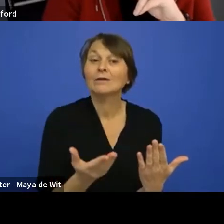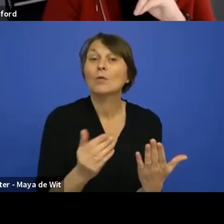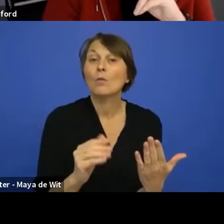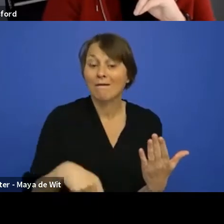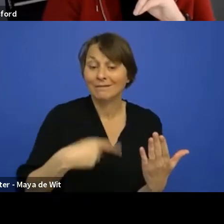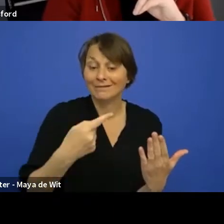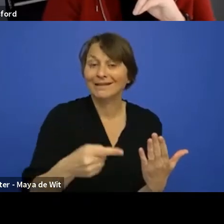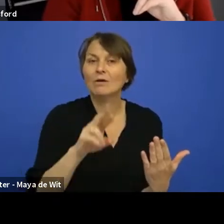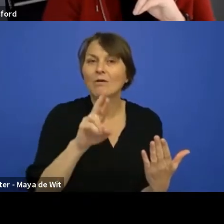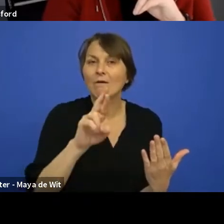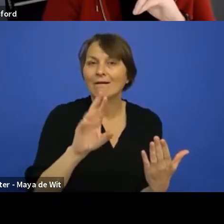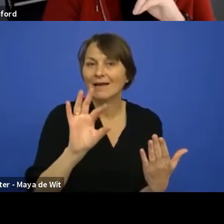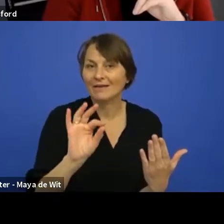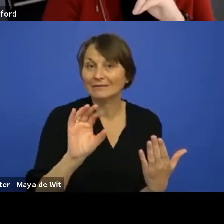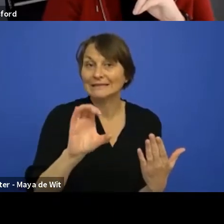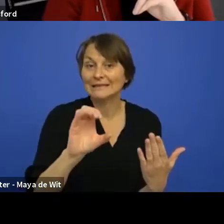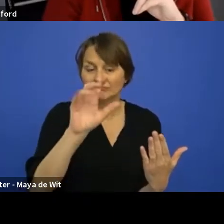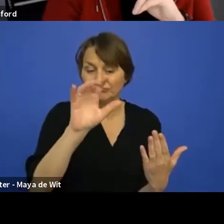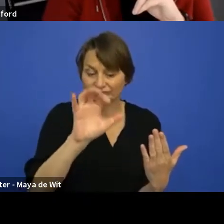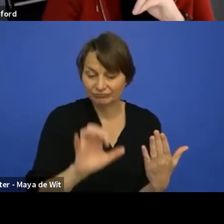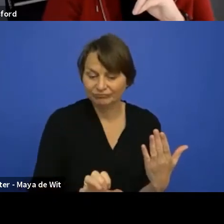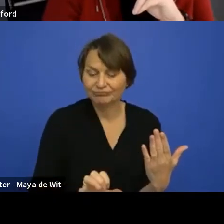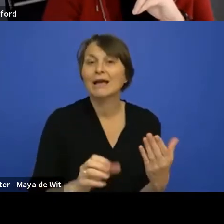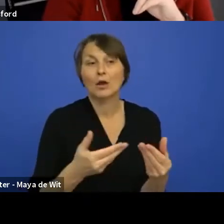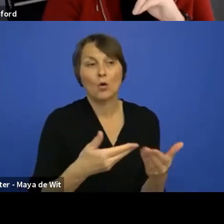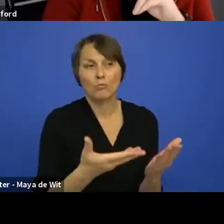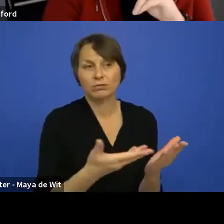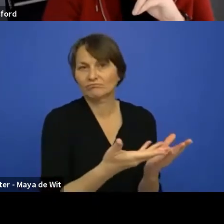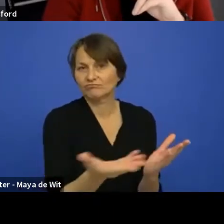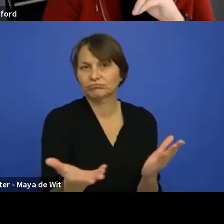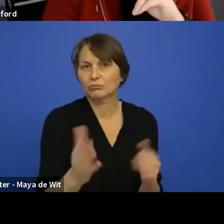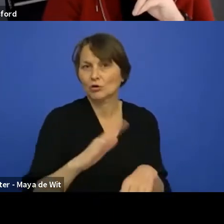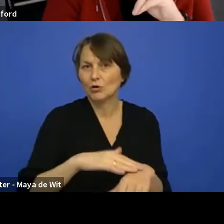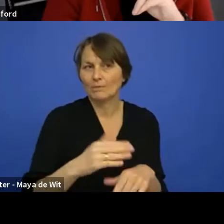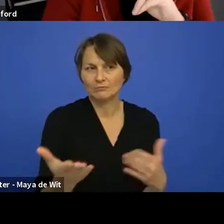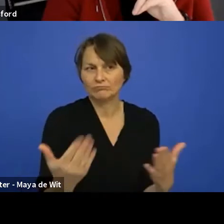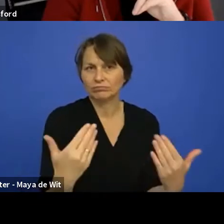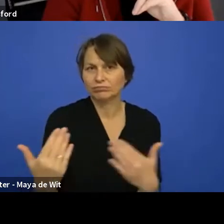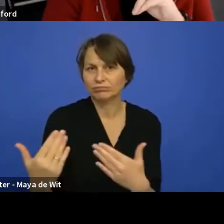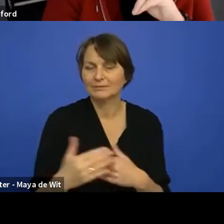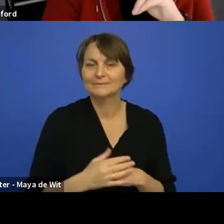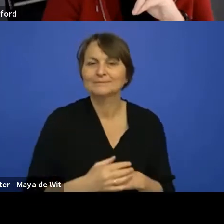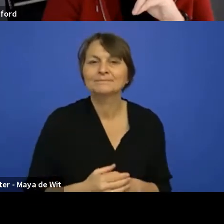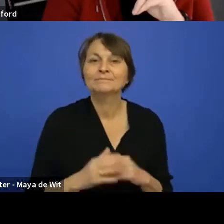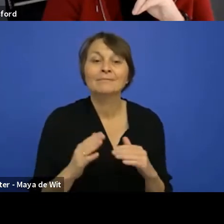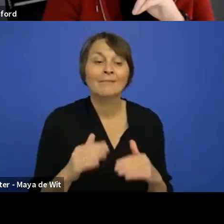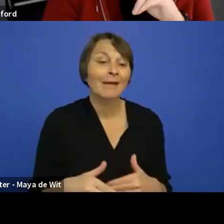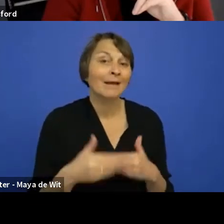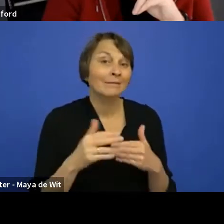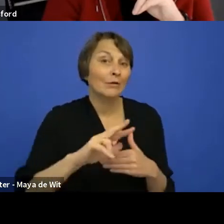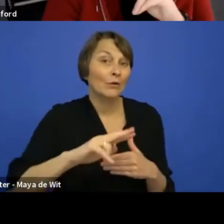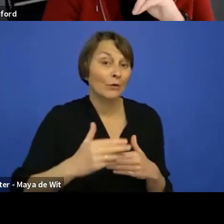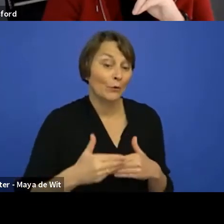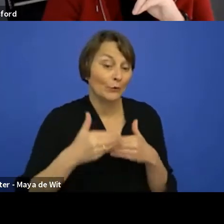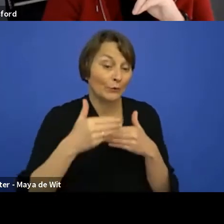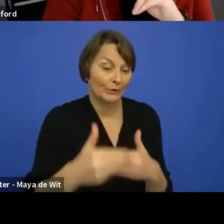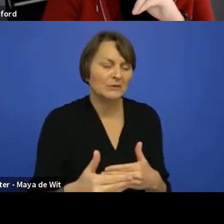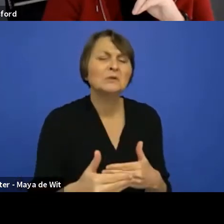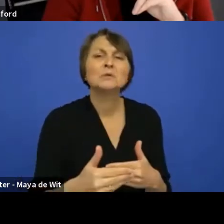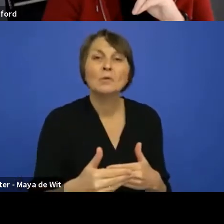and we can have all of that out in the open. And then when we get to actually the third part of re-implementing back office, we're probably going to do some kind of RFC